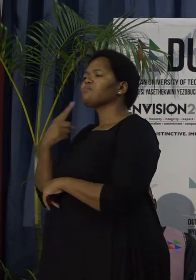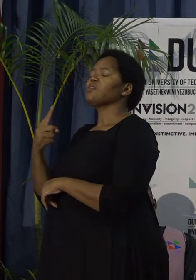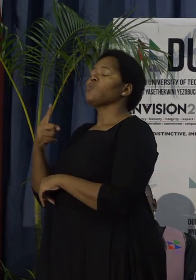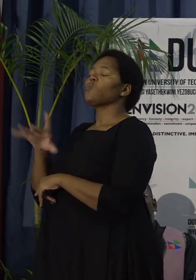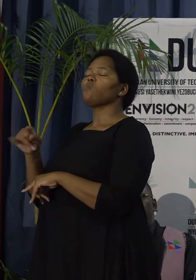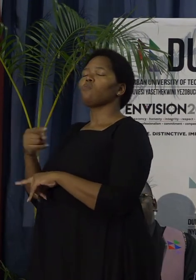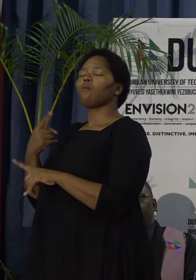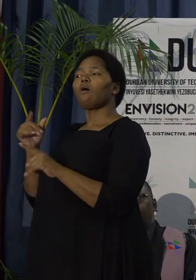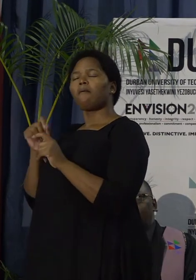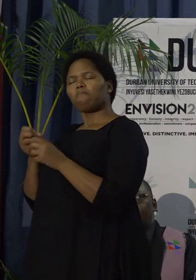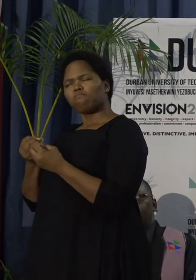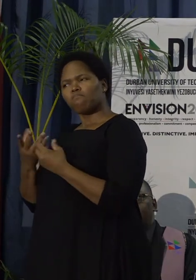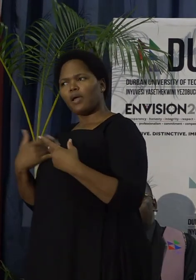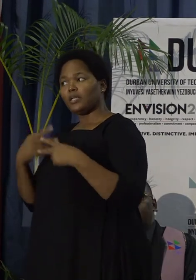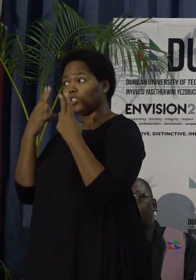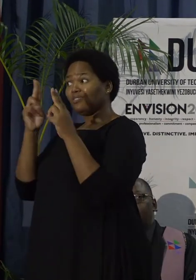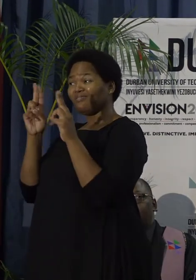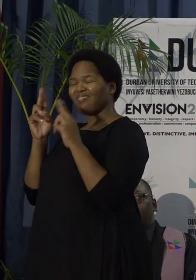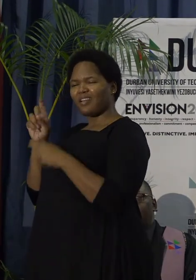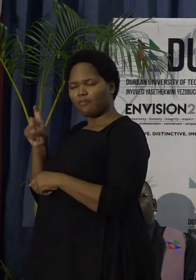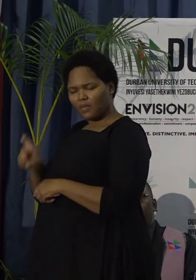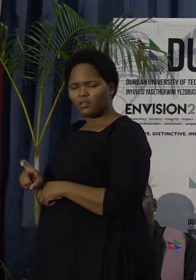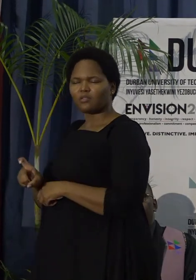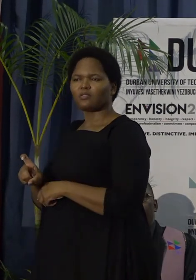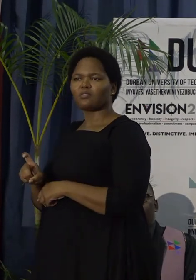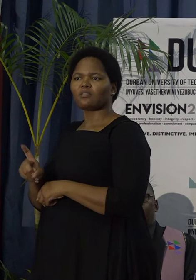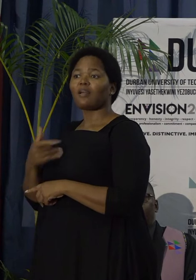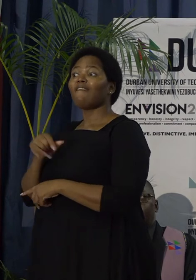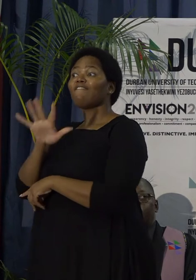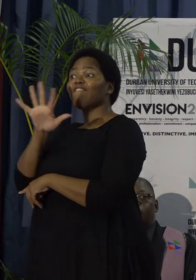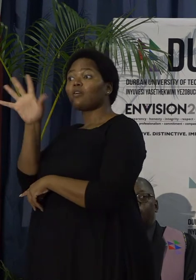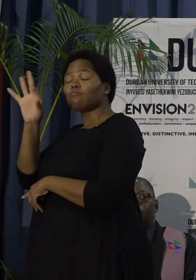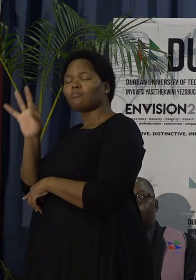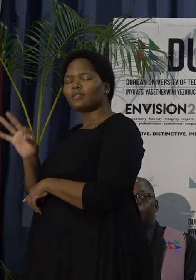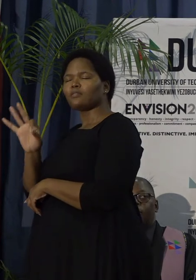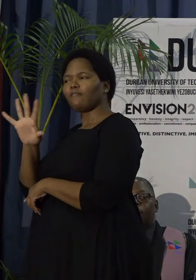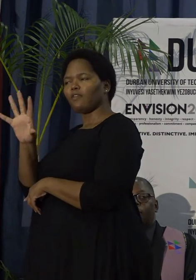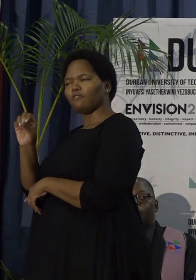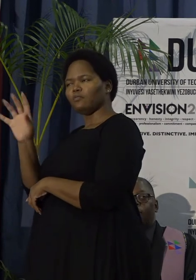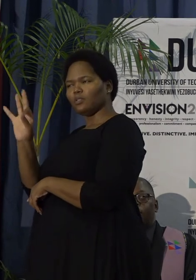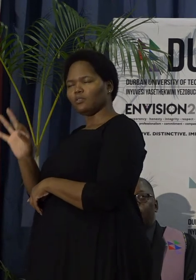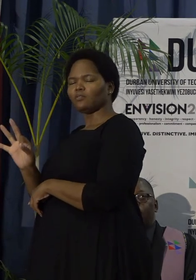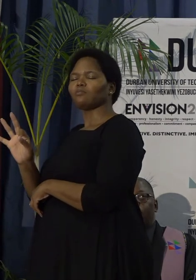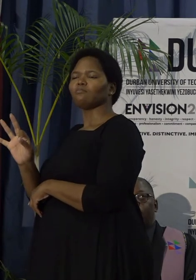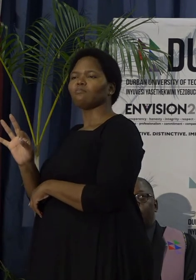most universities, have to provide 50% of beds.